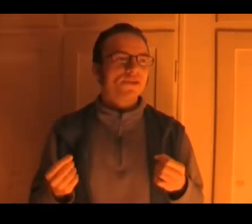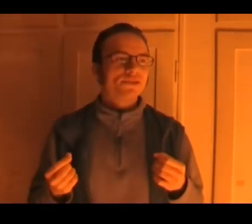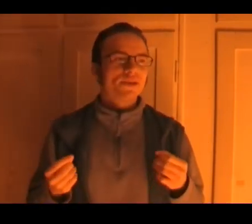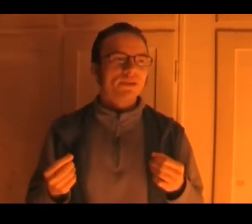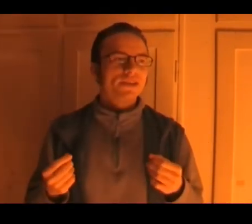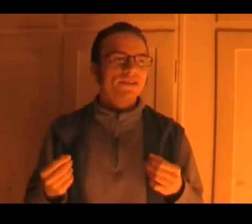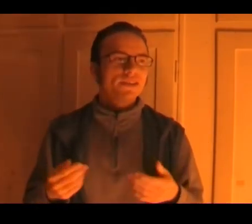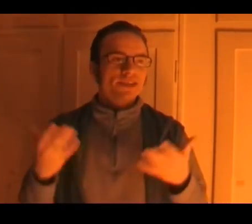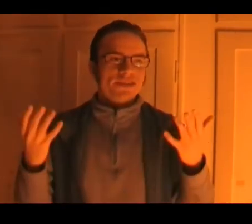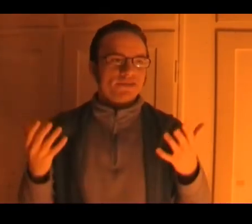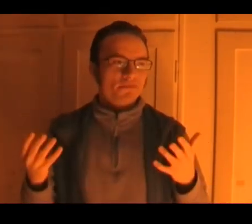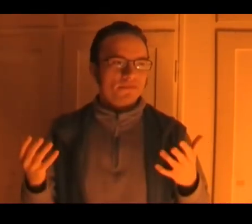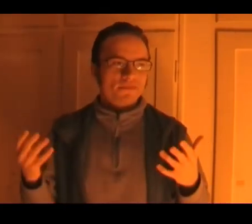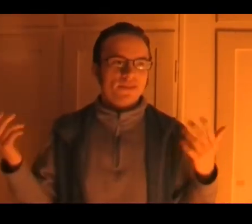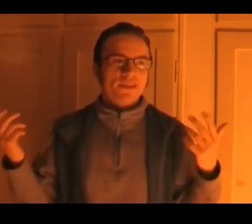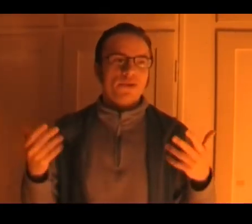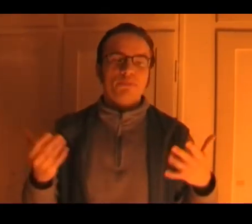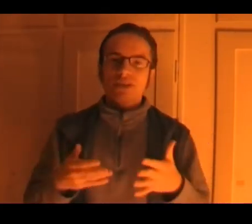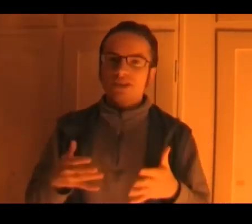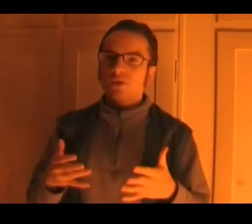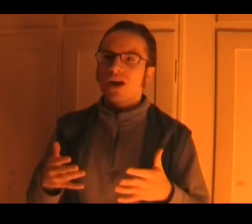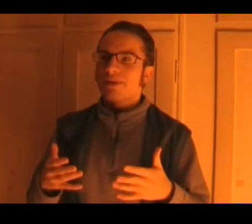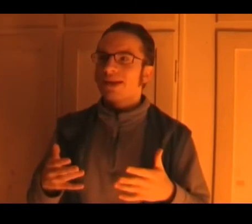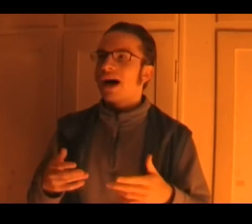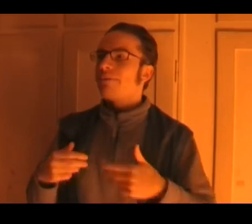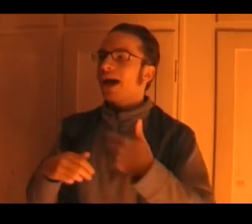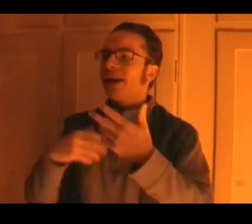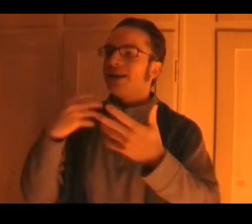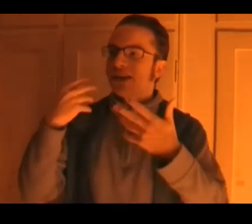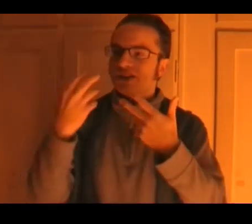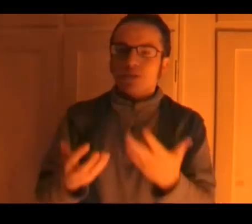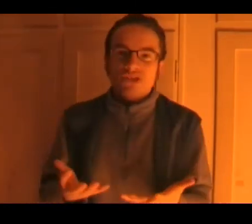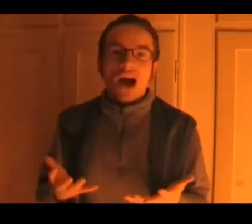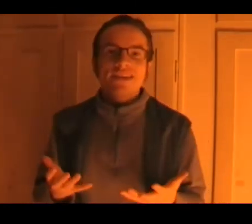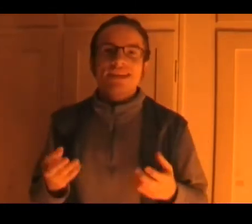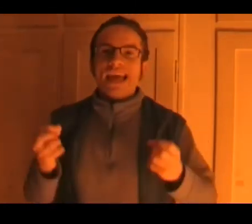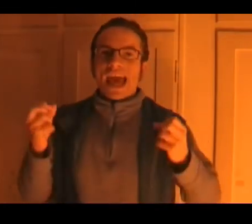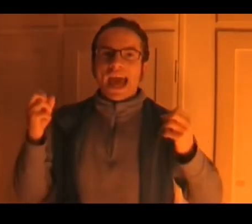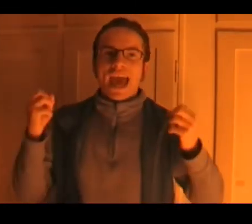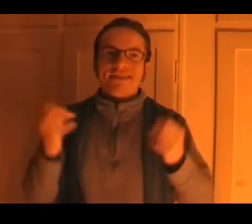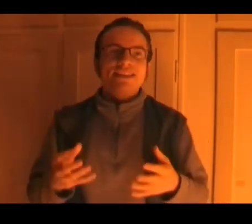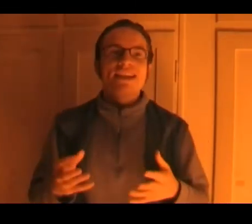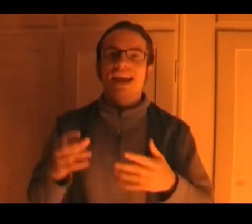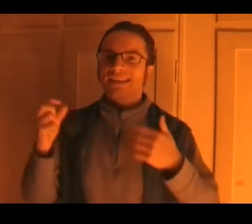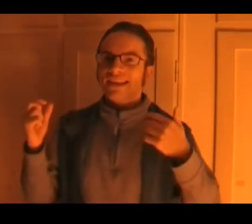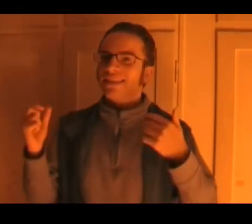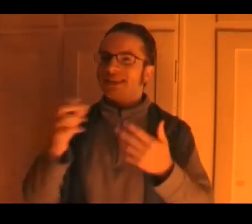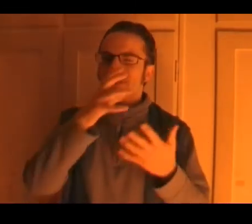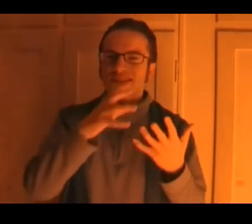she'll be you know the police will come in time and she'll be shot and that's it and then the demon just